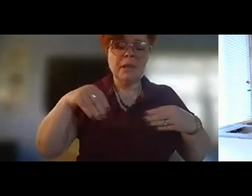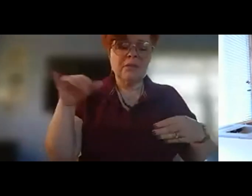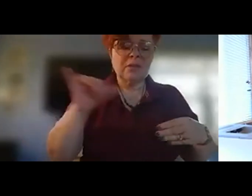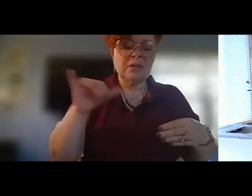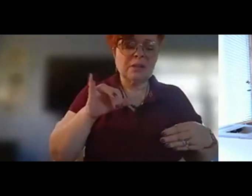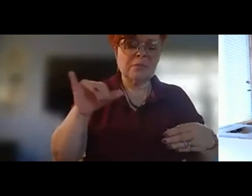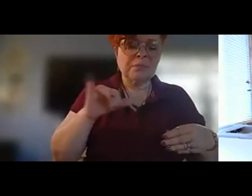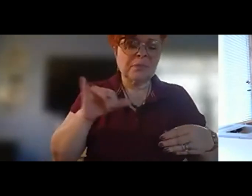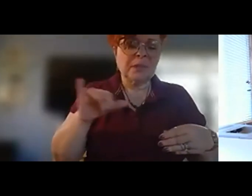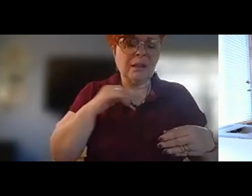jellyfish